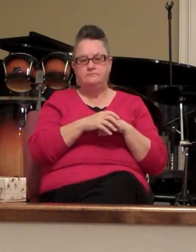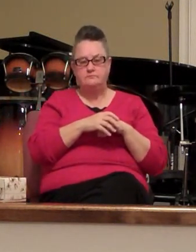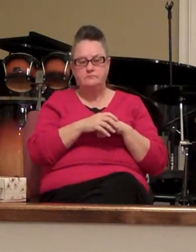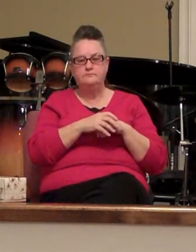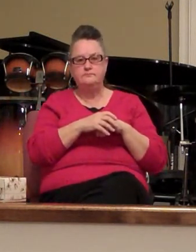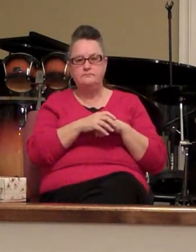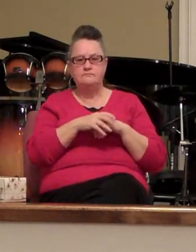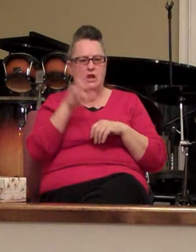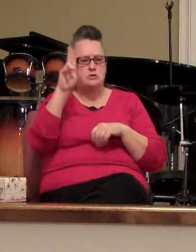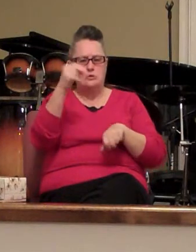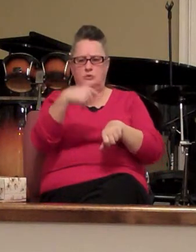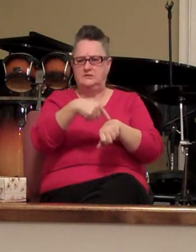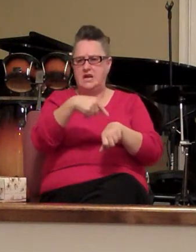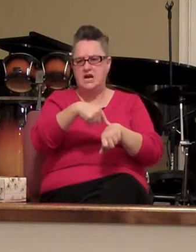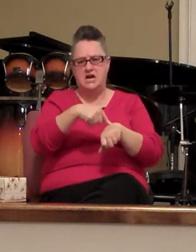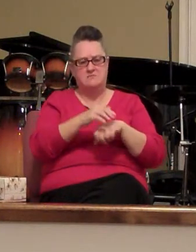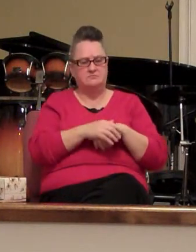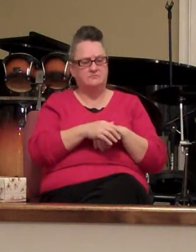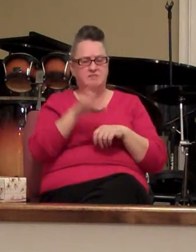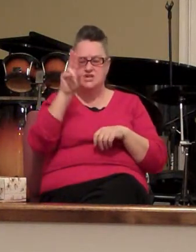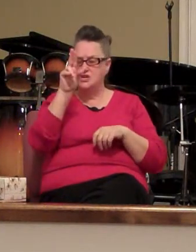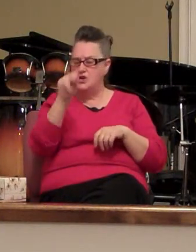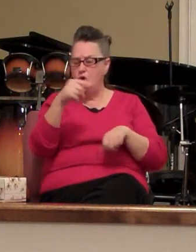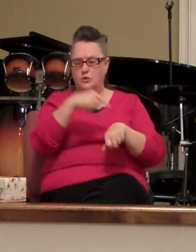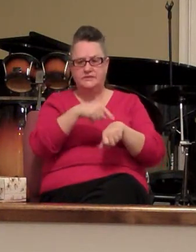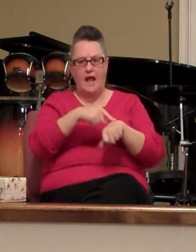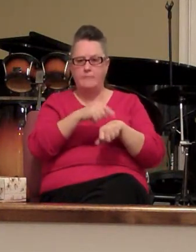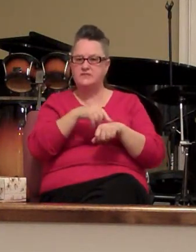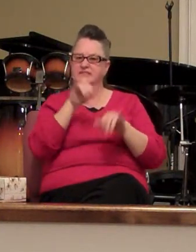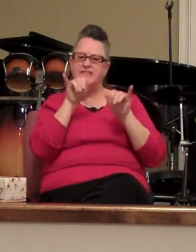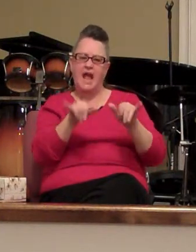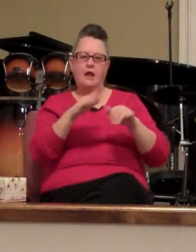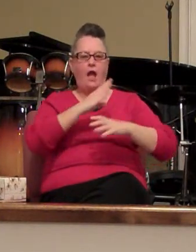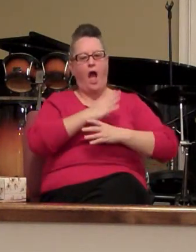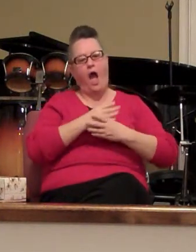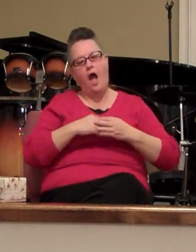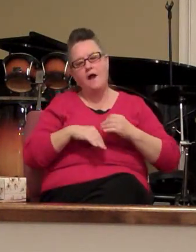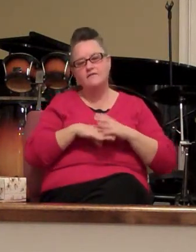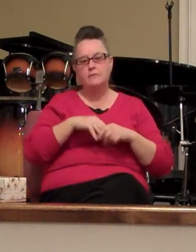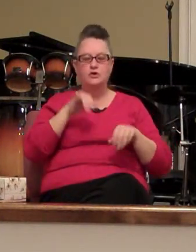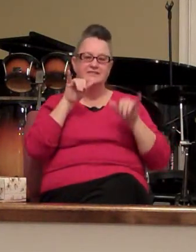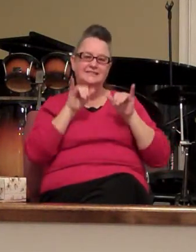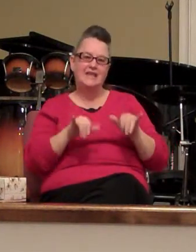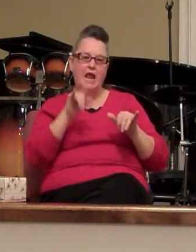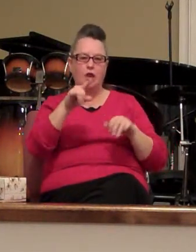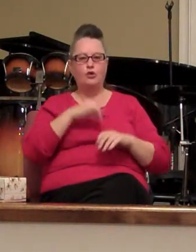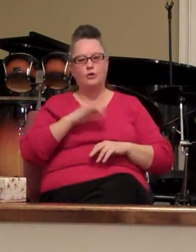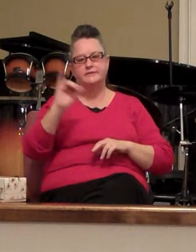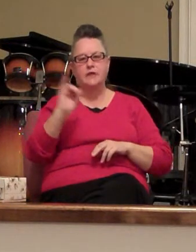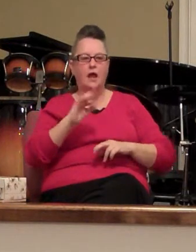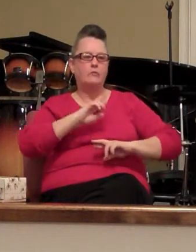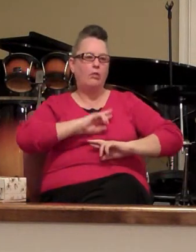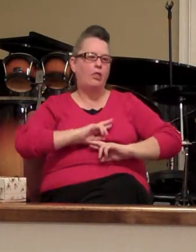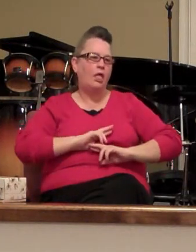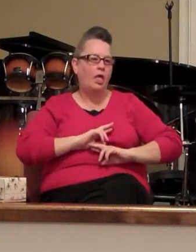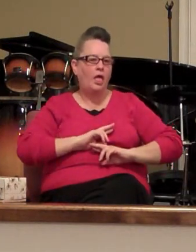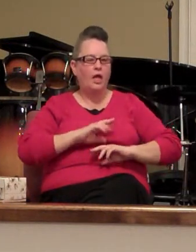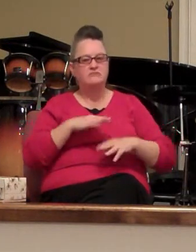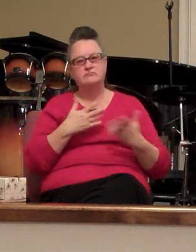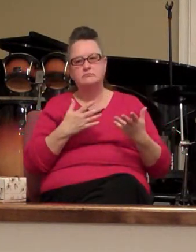no time no time to stay comfortable and stay in your rut if you ain't going forward you're